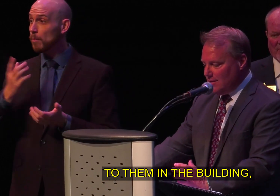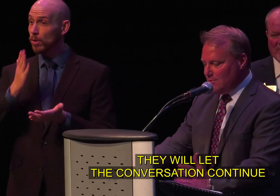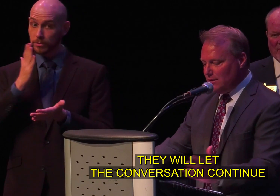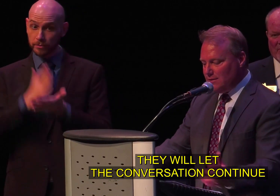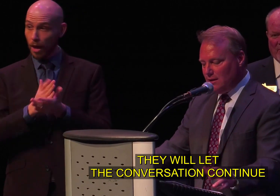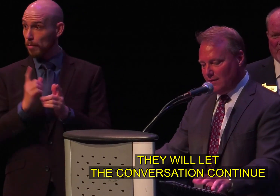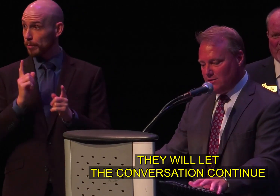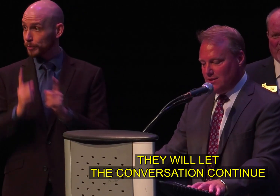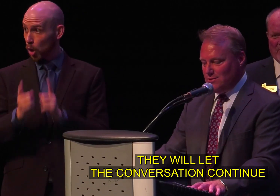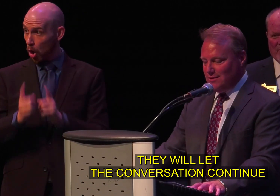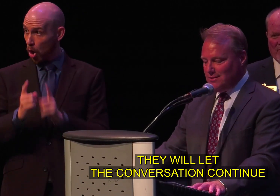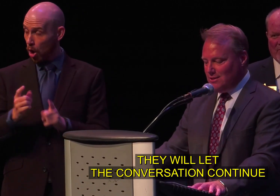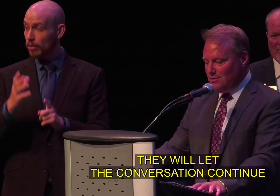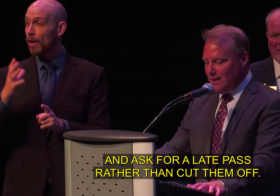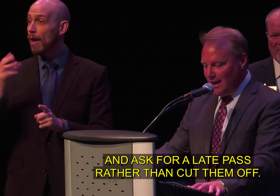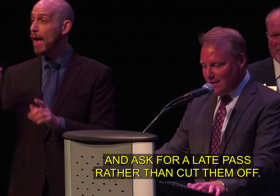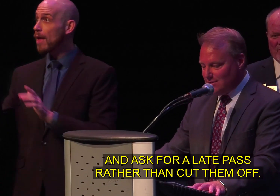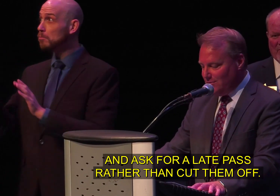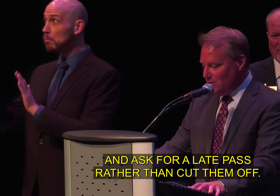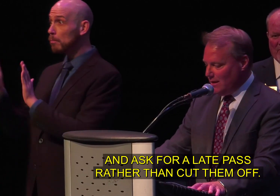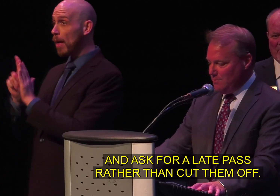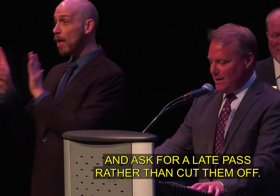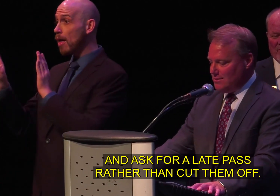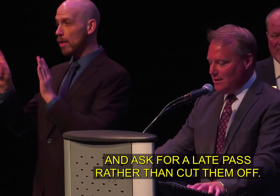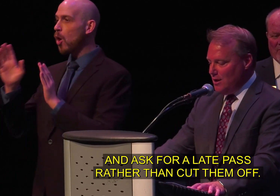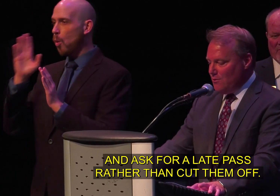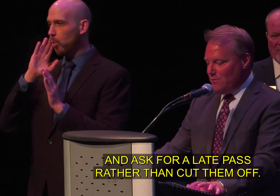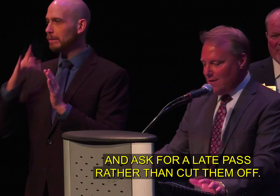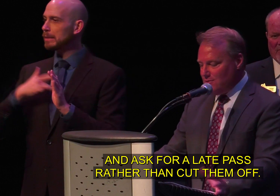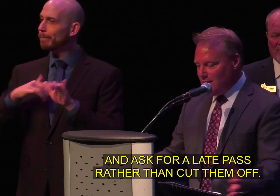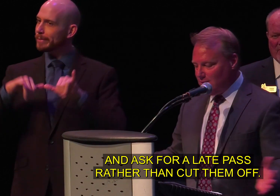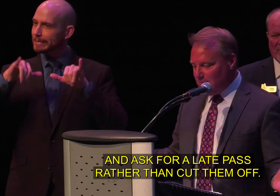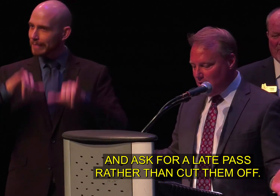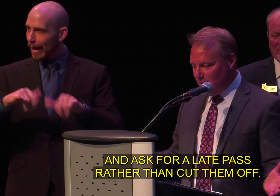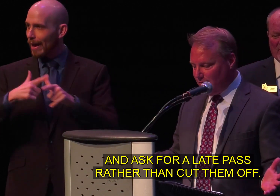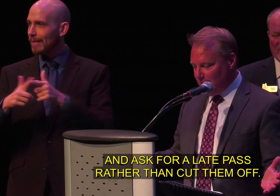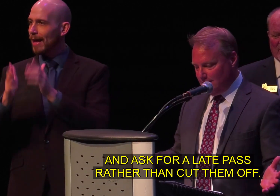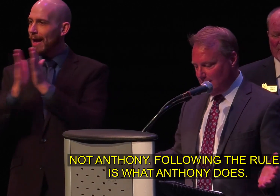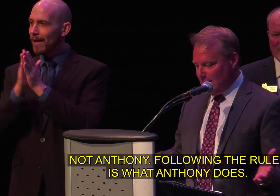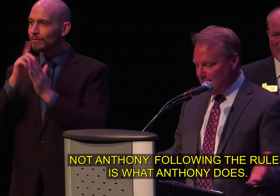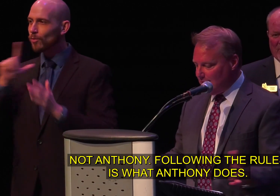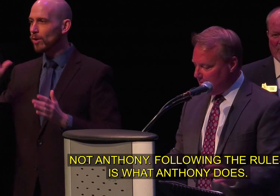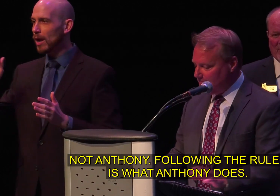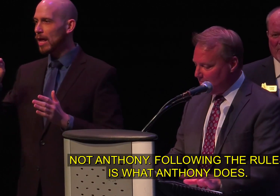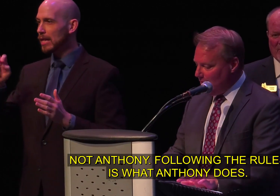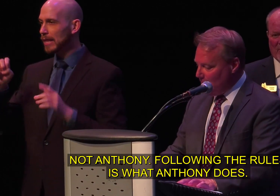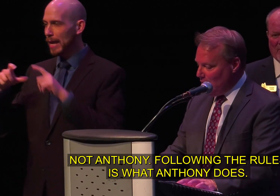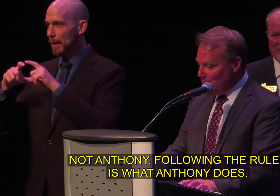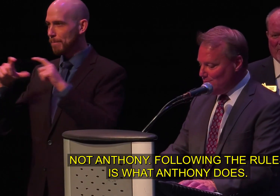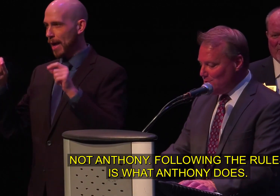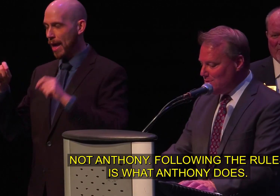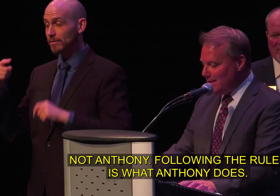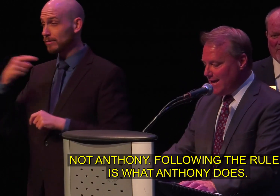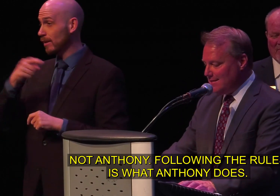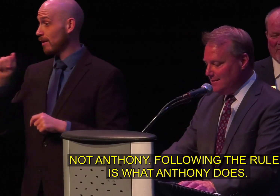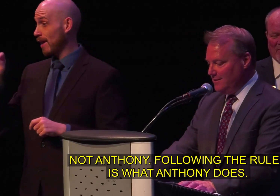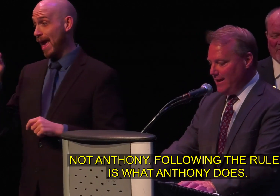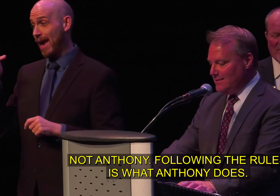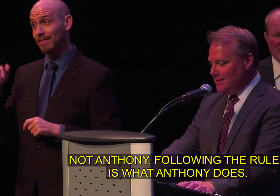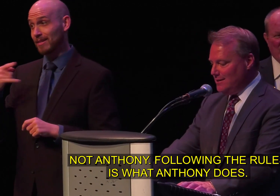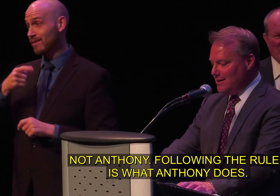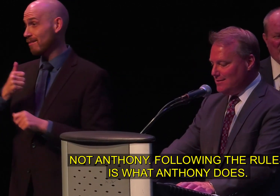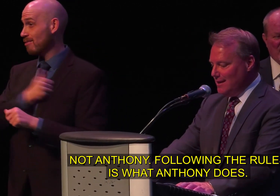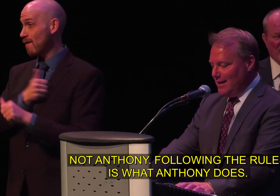rings they will let the conversation continue and ask for a late pass rather than cut them off not anthony following the rules that